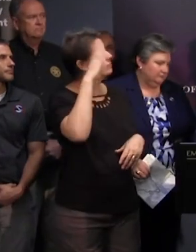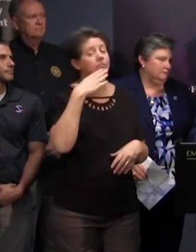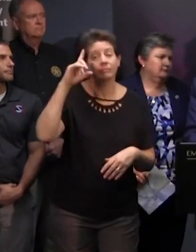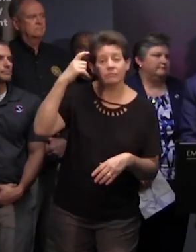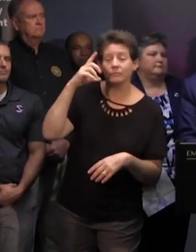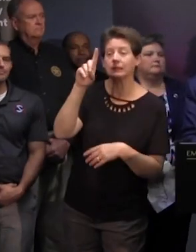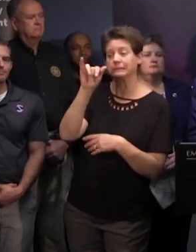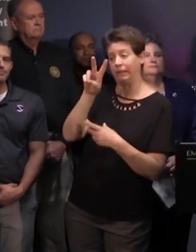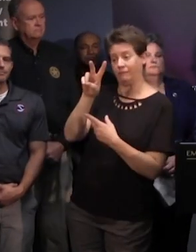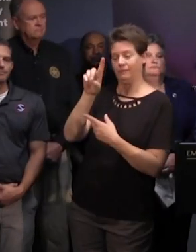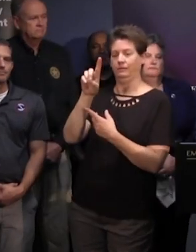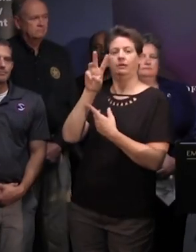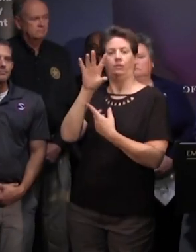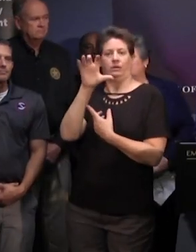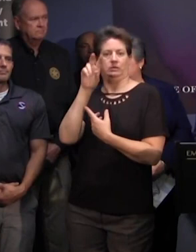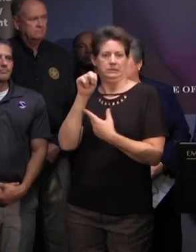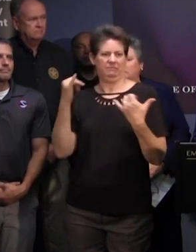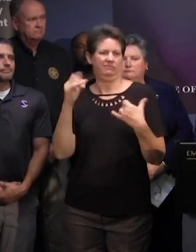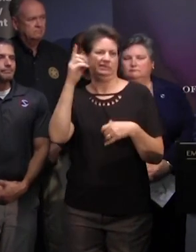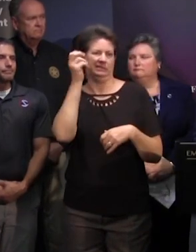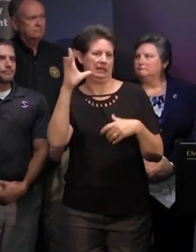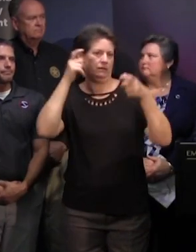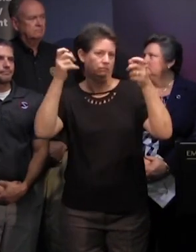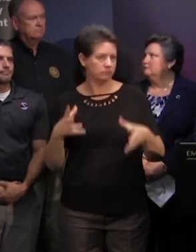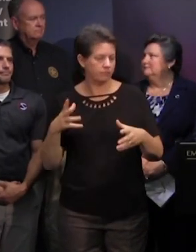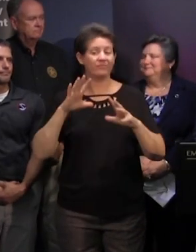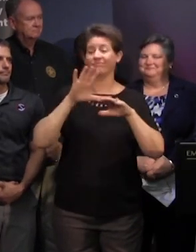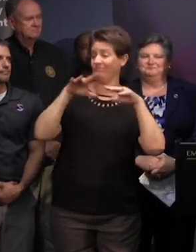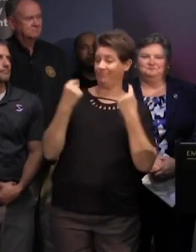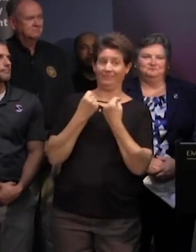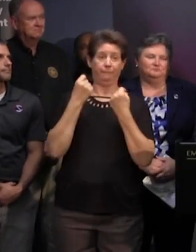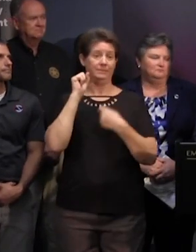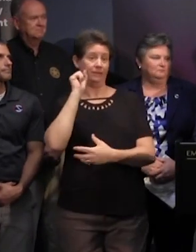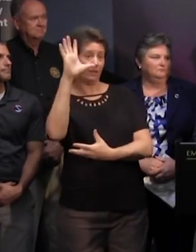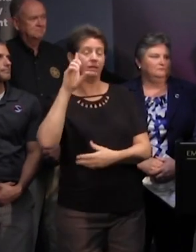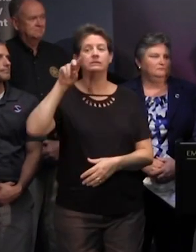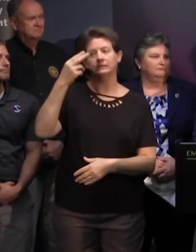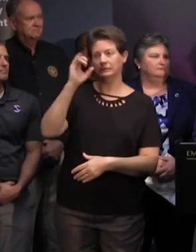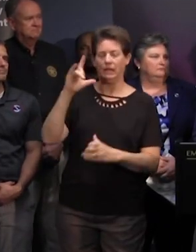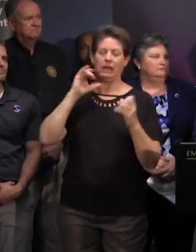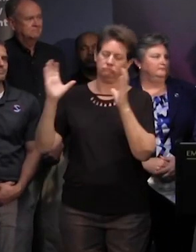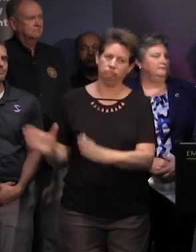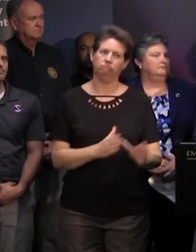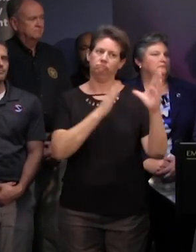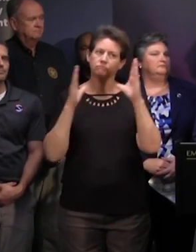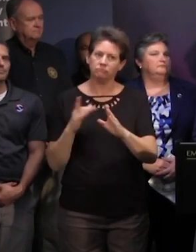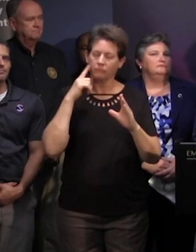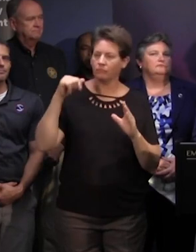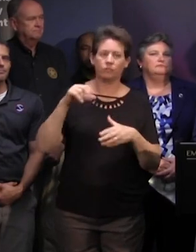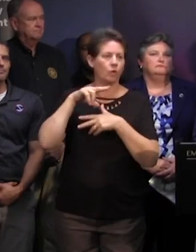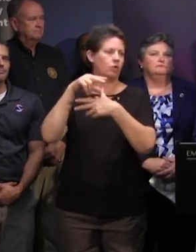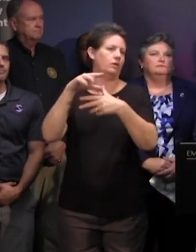you governor i'm david wilson acting director of dhack as with the rest of team south carolina dhack has been in preparation for